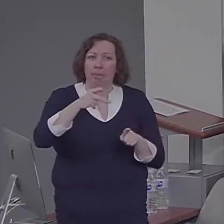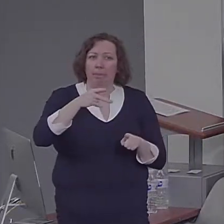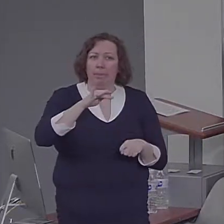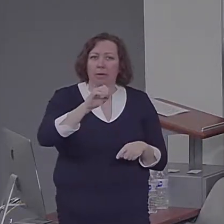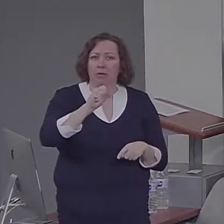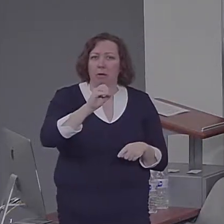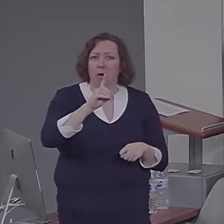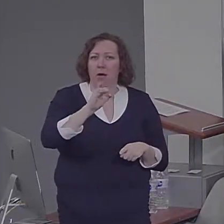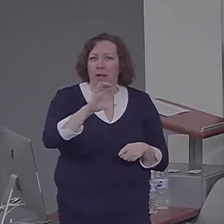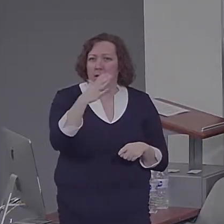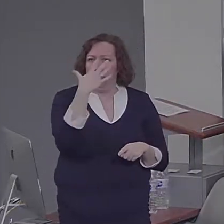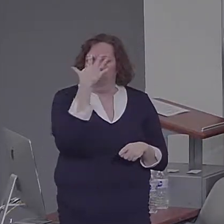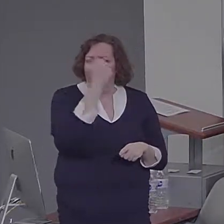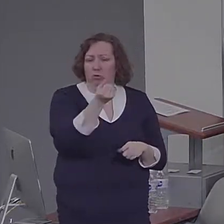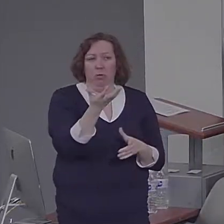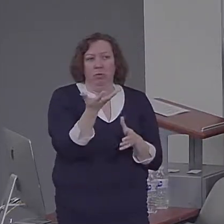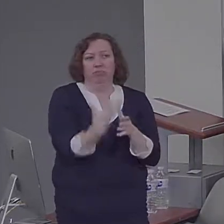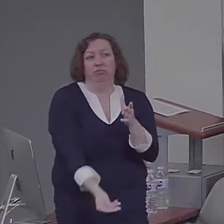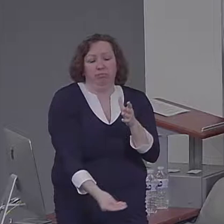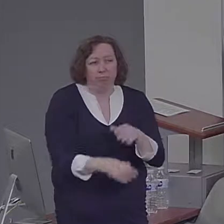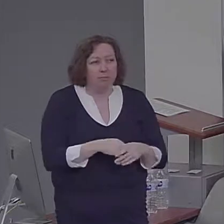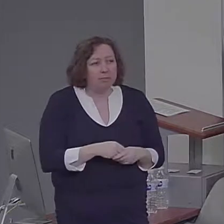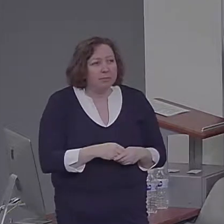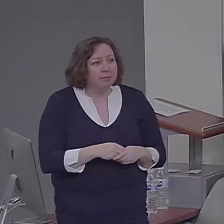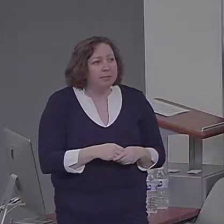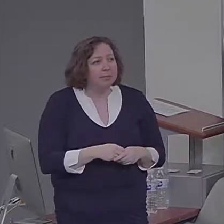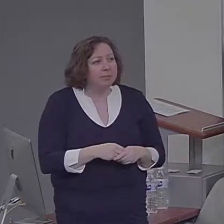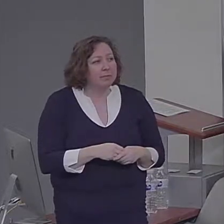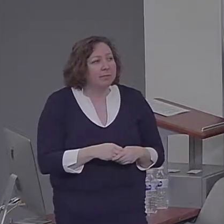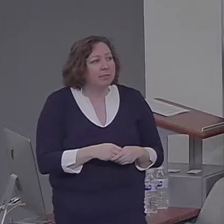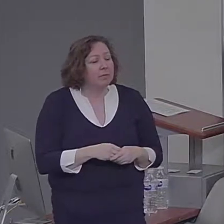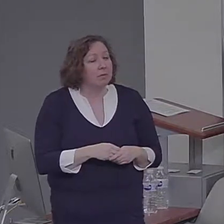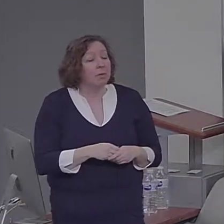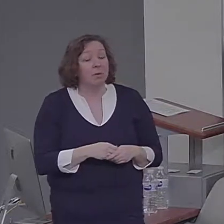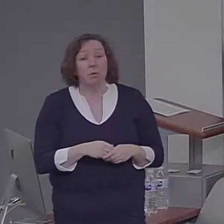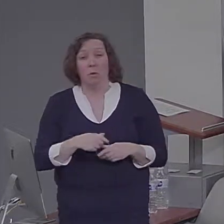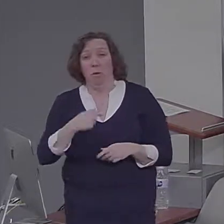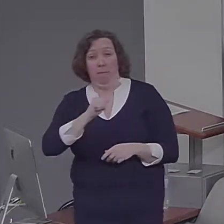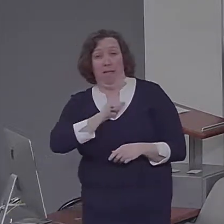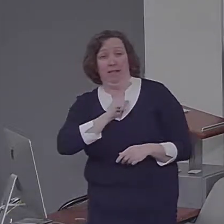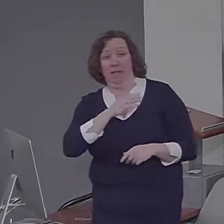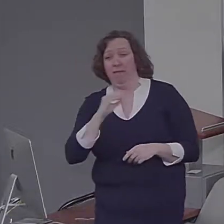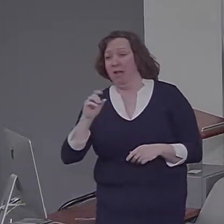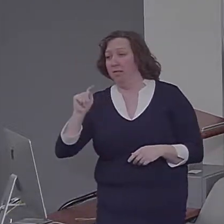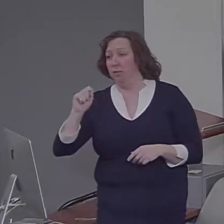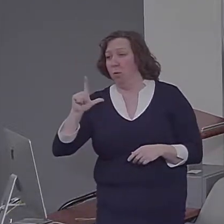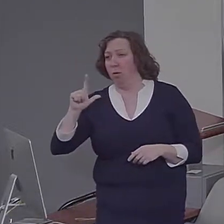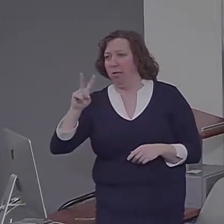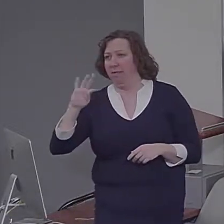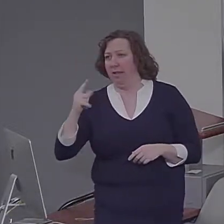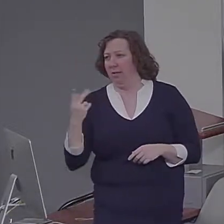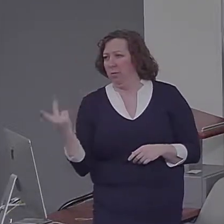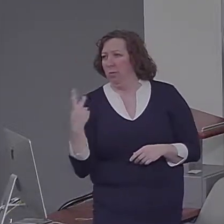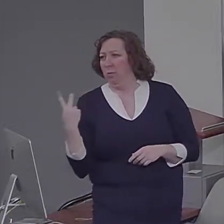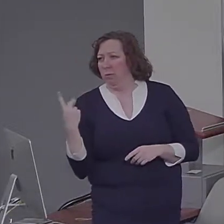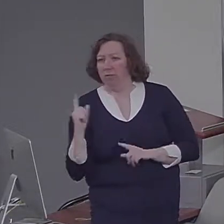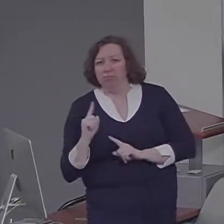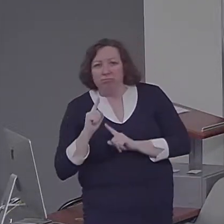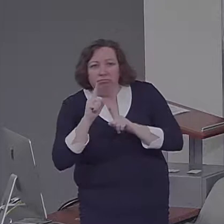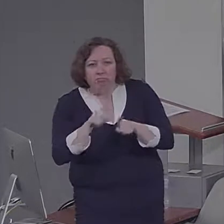when both Tolving and I were actually in a testing room with KC. And Tolving asked him a very simple but what turned out to be